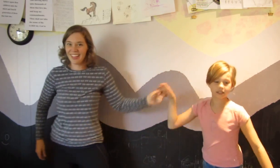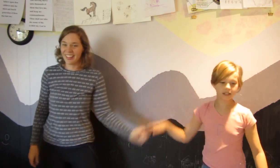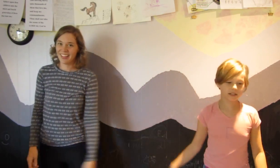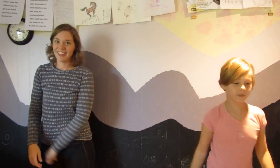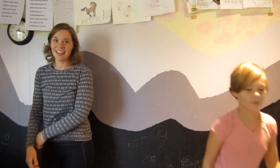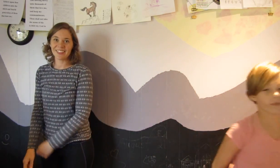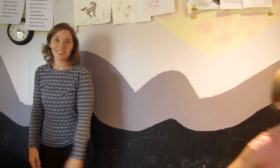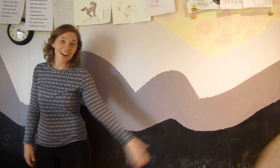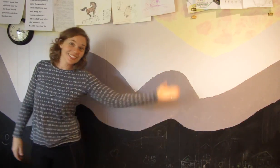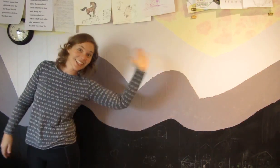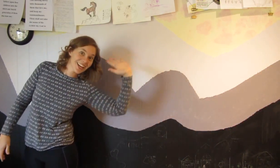thanks for watching